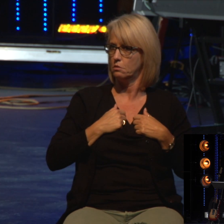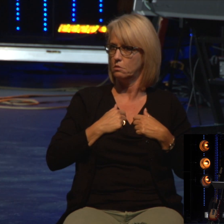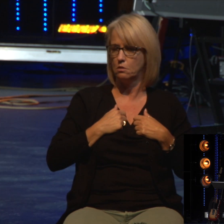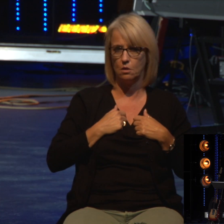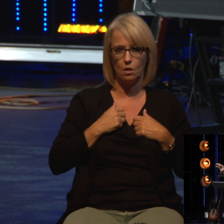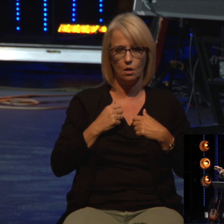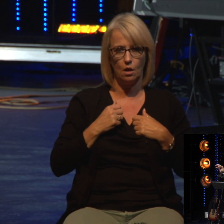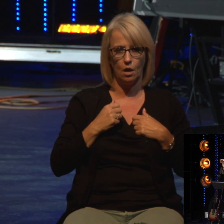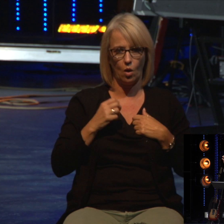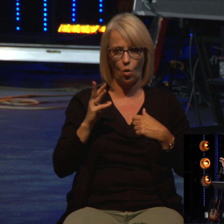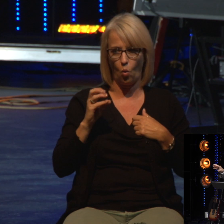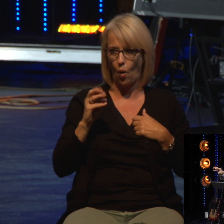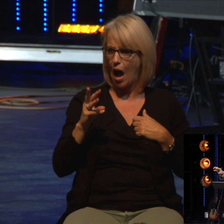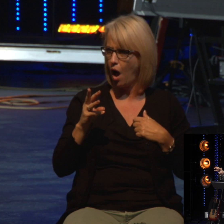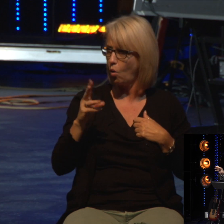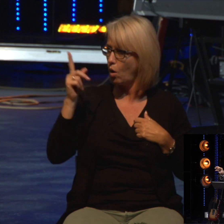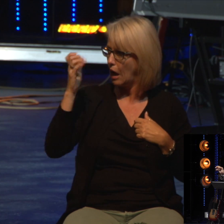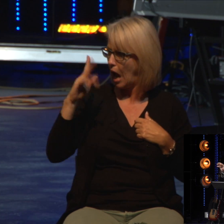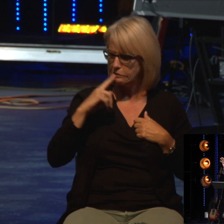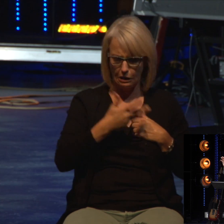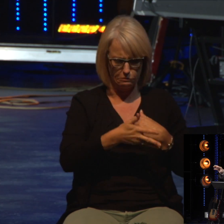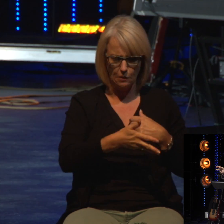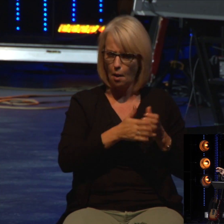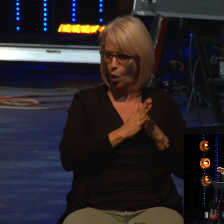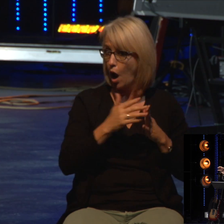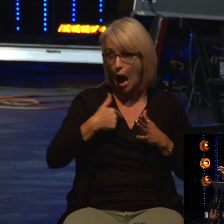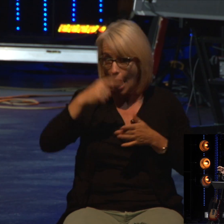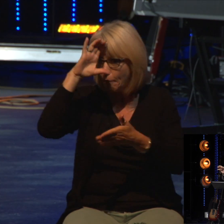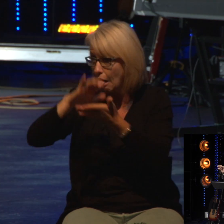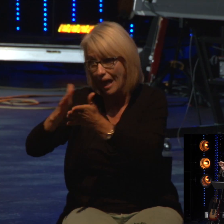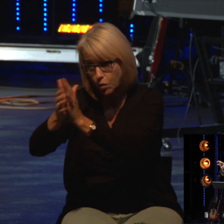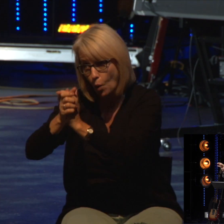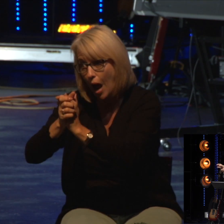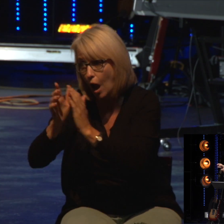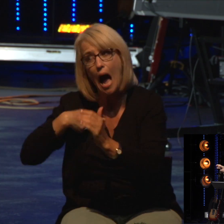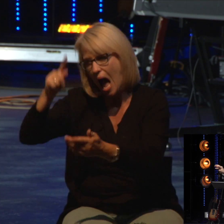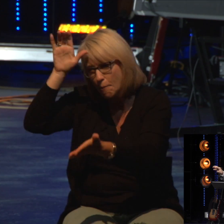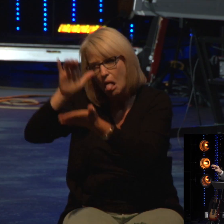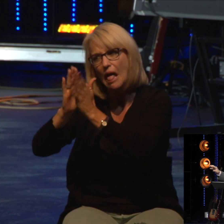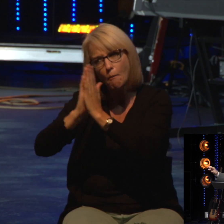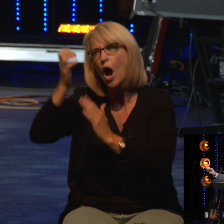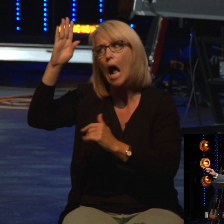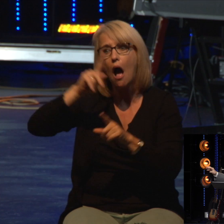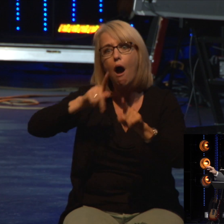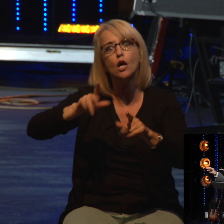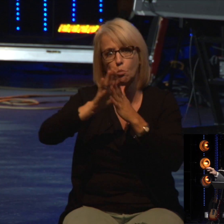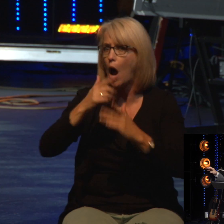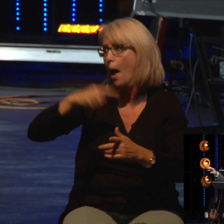put a downer on prayer. I really believe in it. And I believe God answers prayer. But I